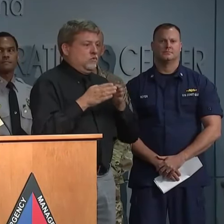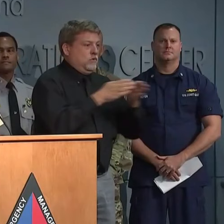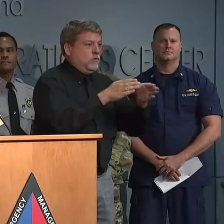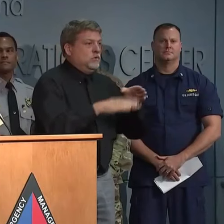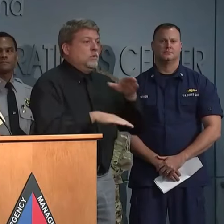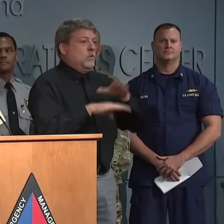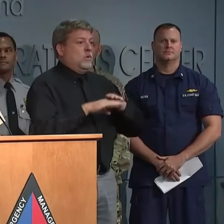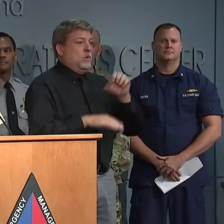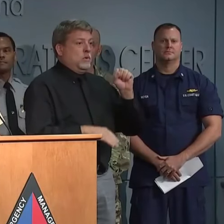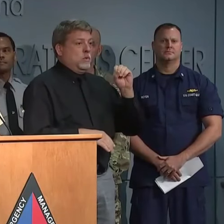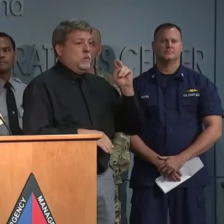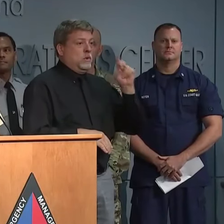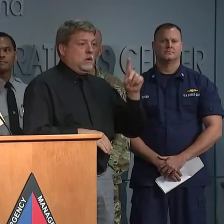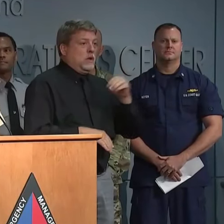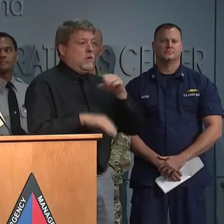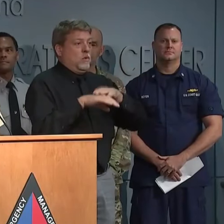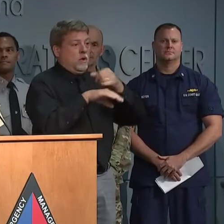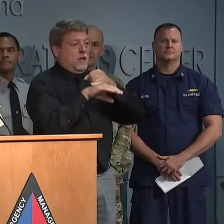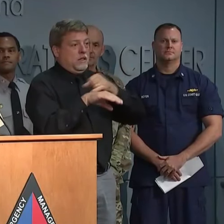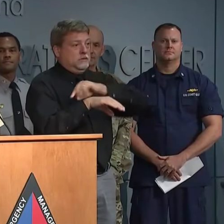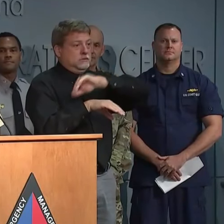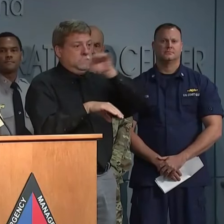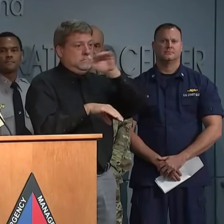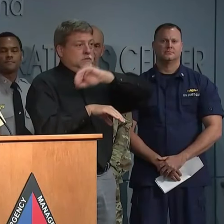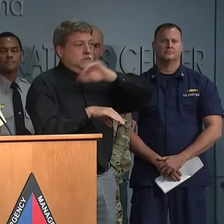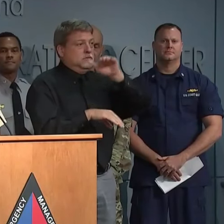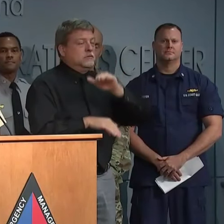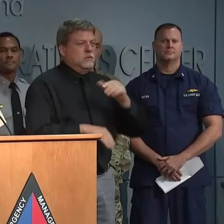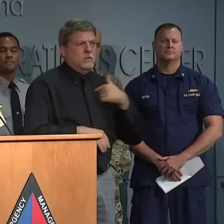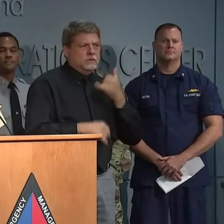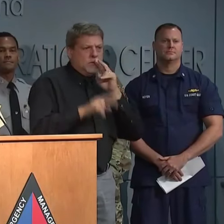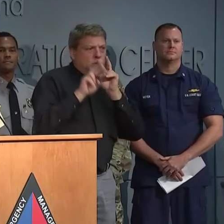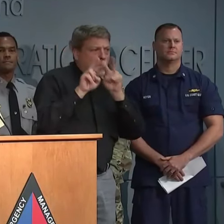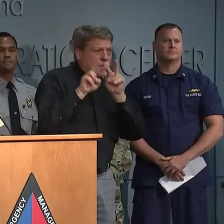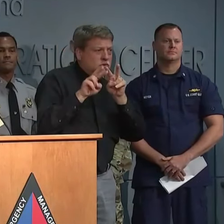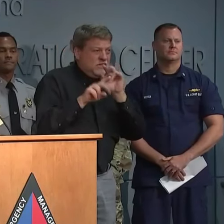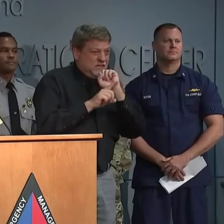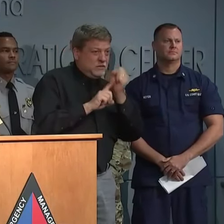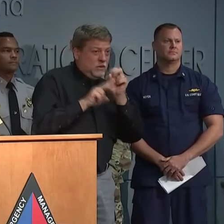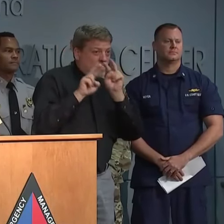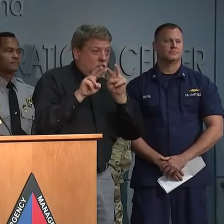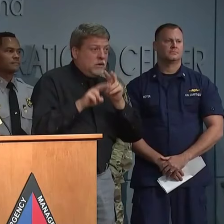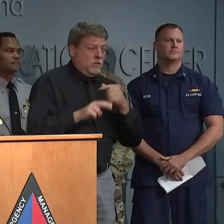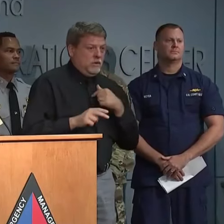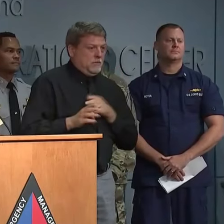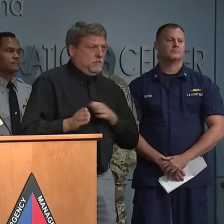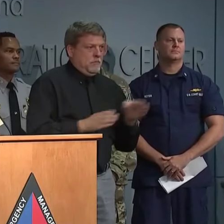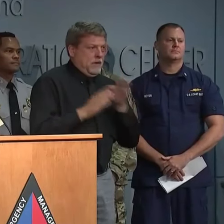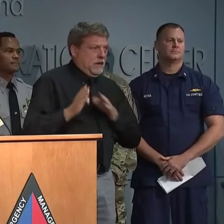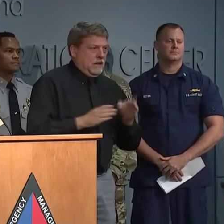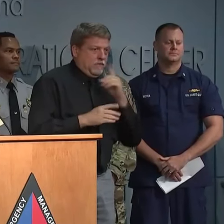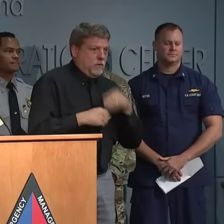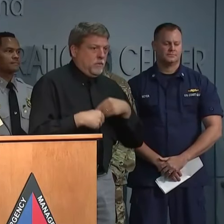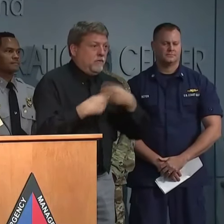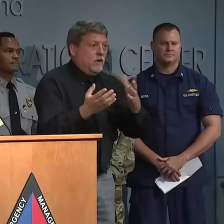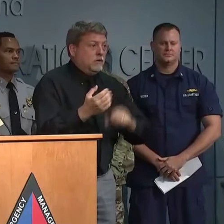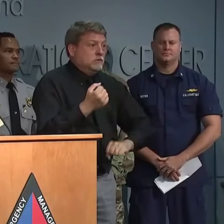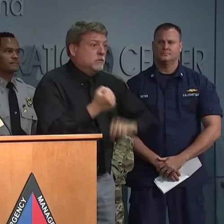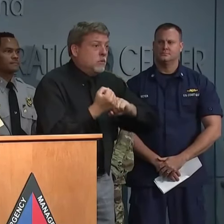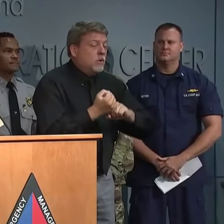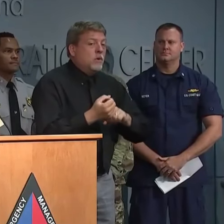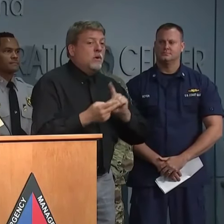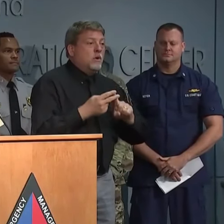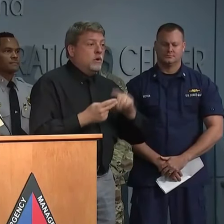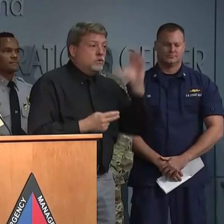islands. We're closely monitoring the situation and are making plans for any general support, search and rescue